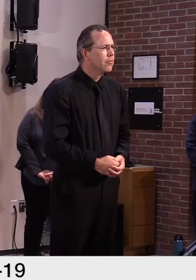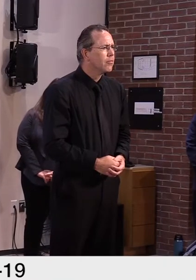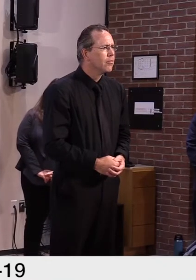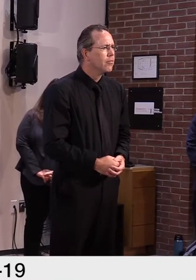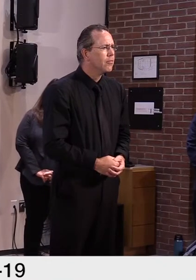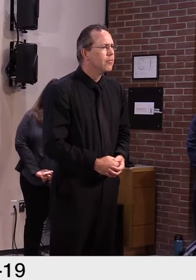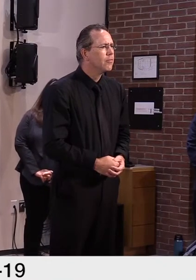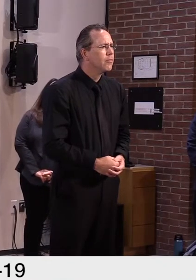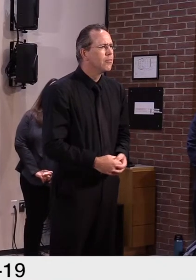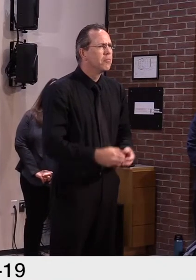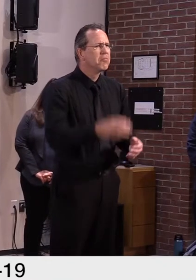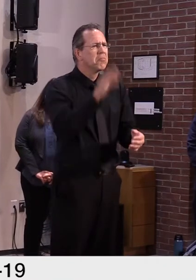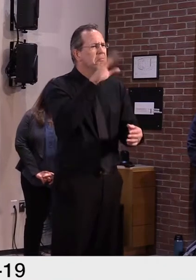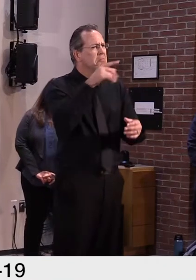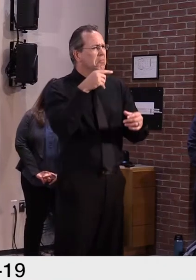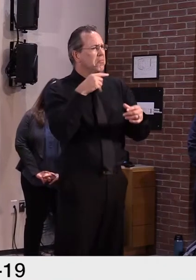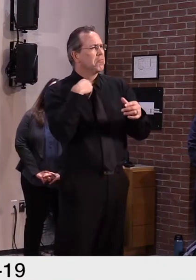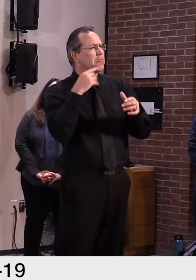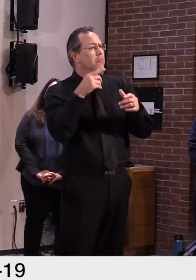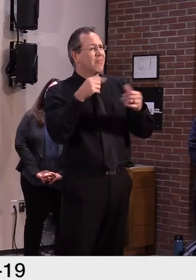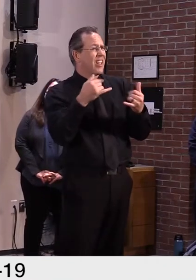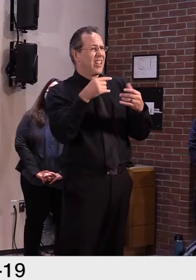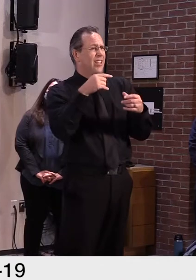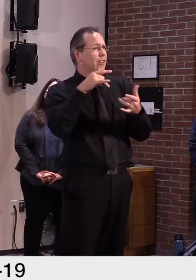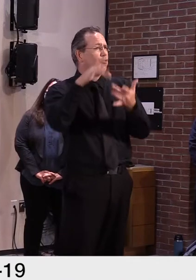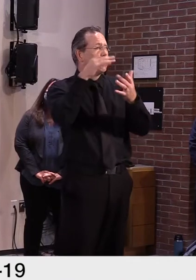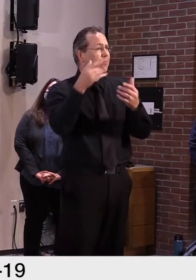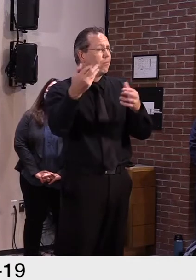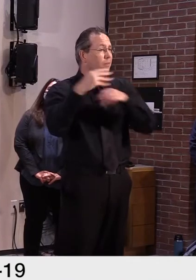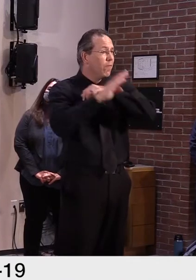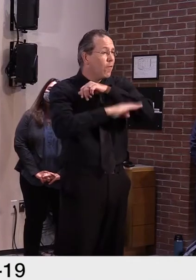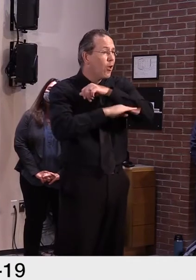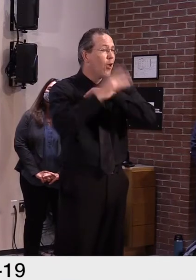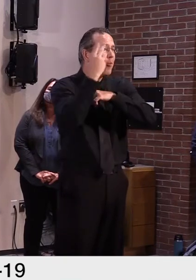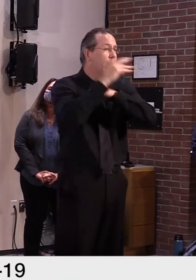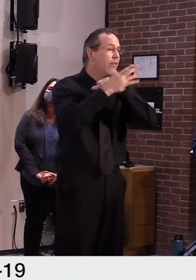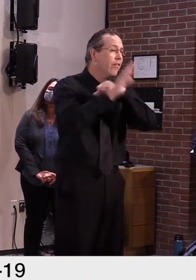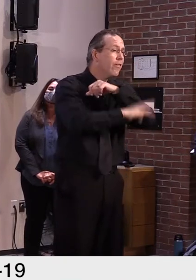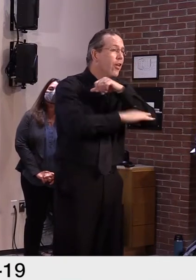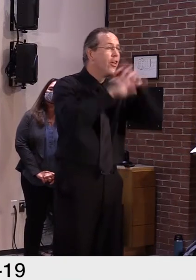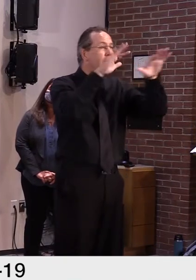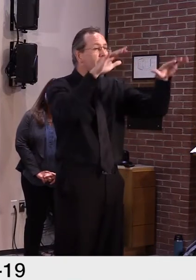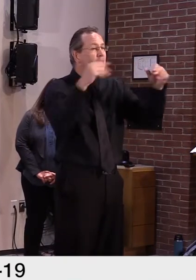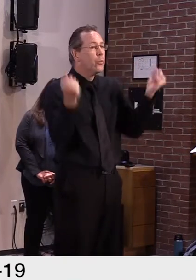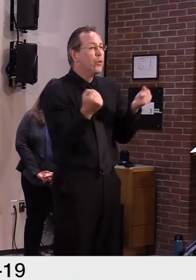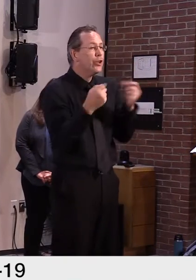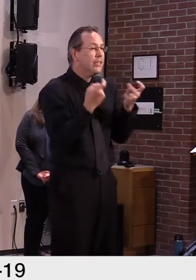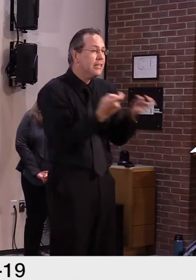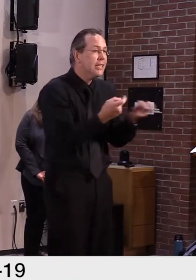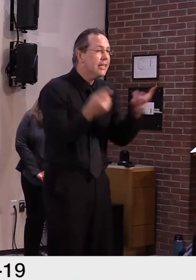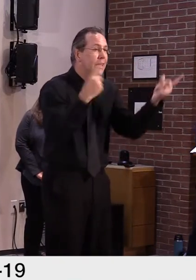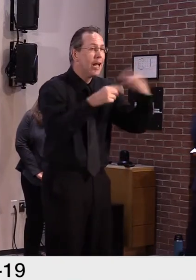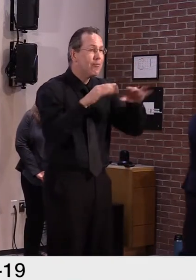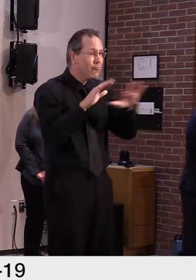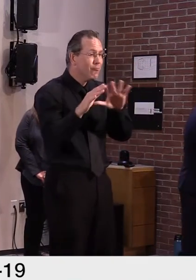yes to all of the above. Yes, people are driving too fast. Yes, they're distracted. And